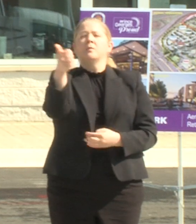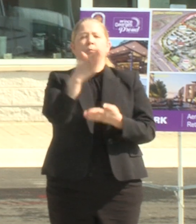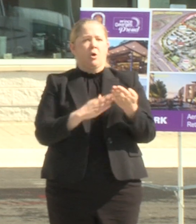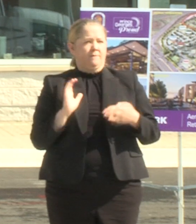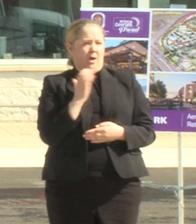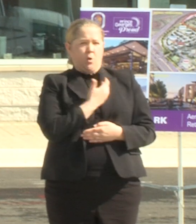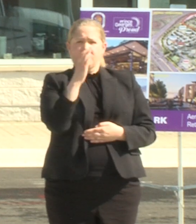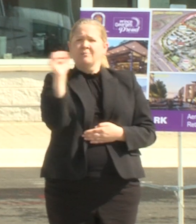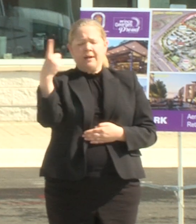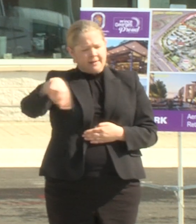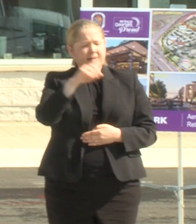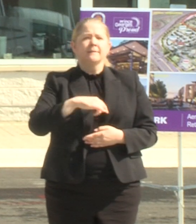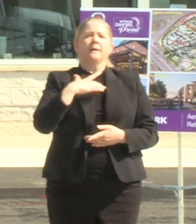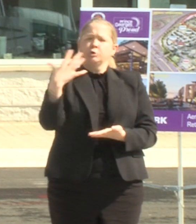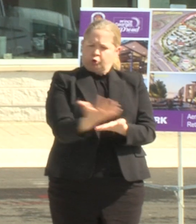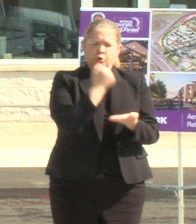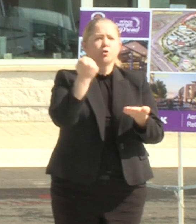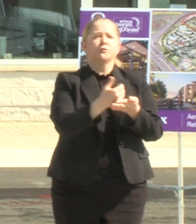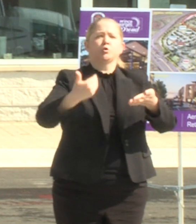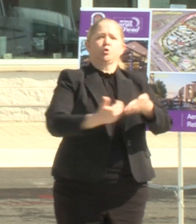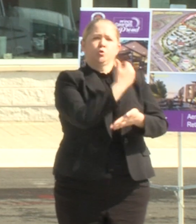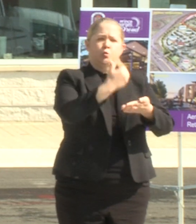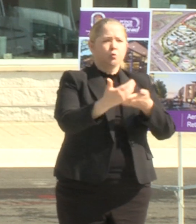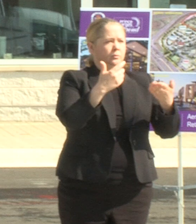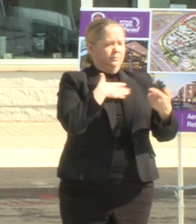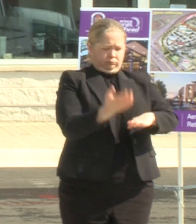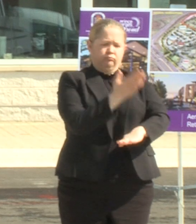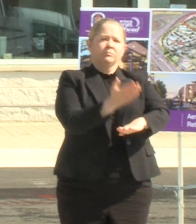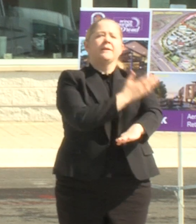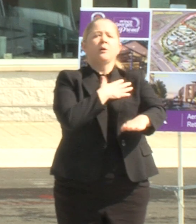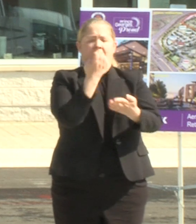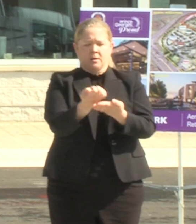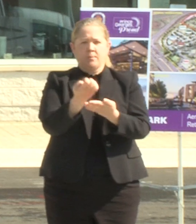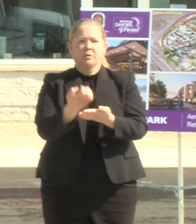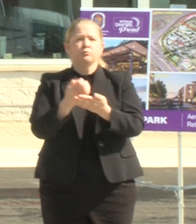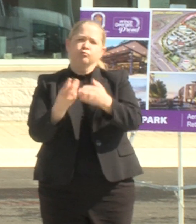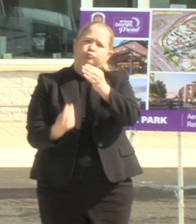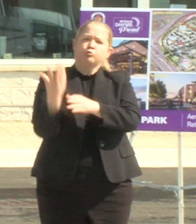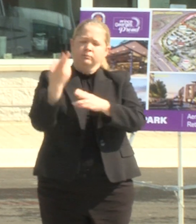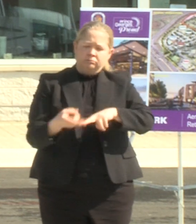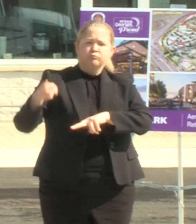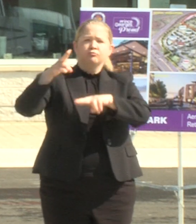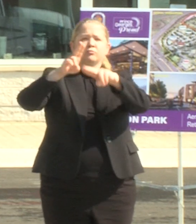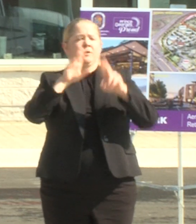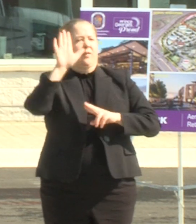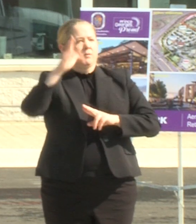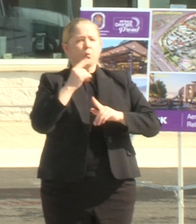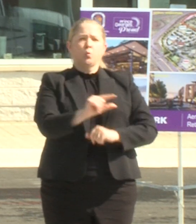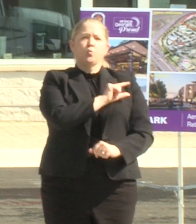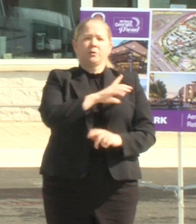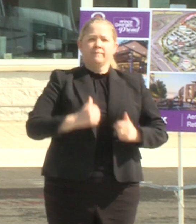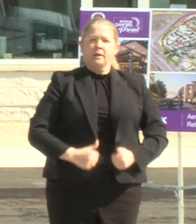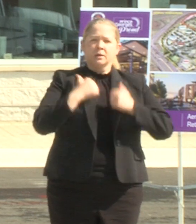deserve new amenities they deserve economic growth and they deserve to see their quality of life rise with the